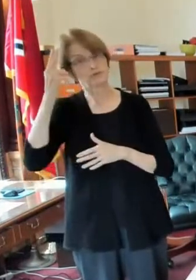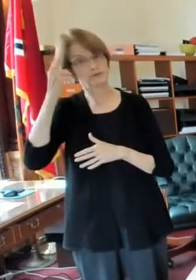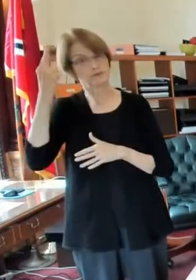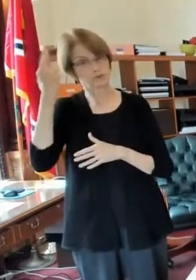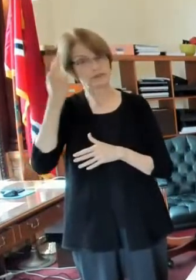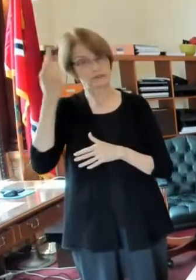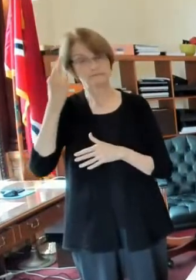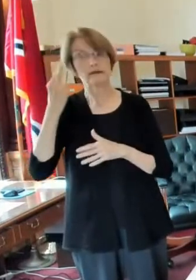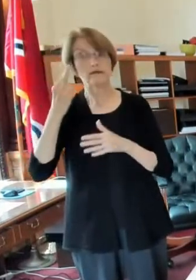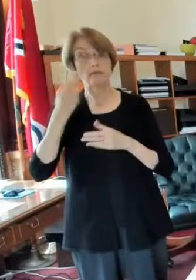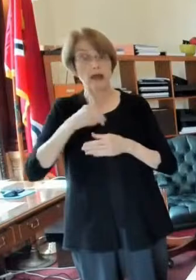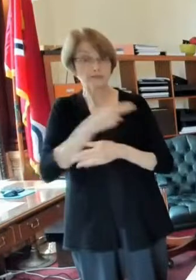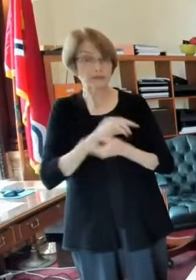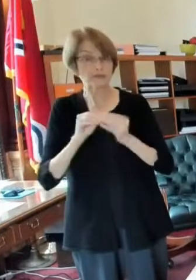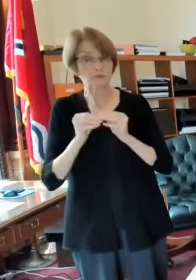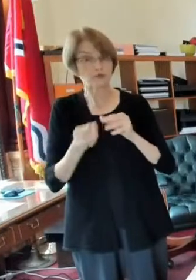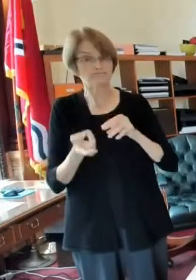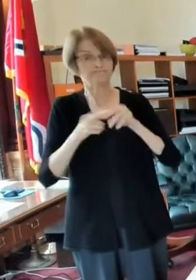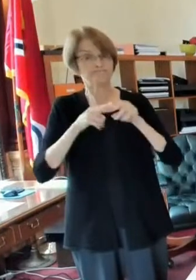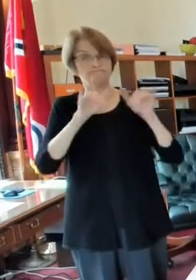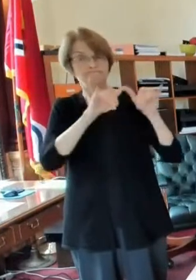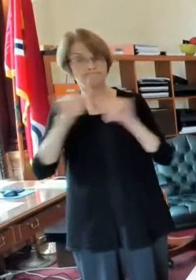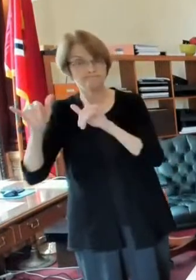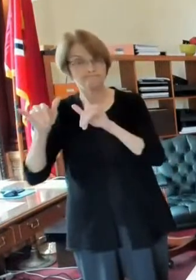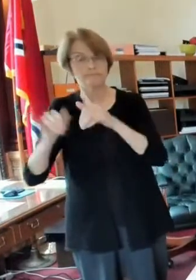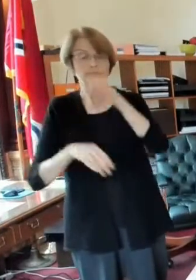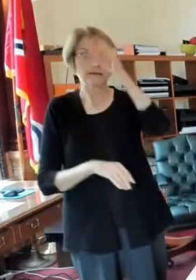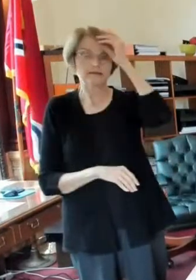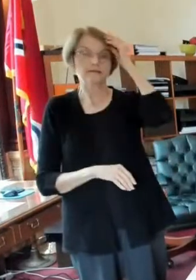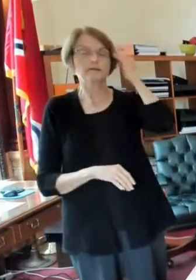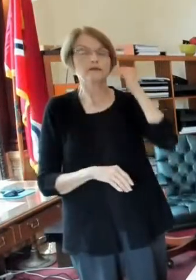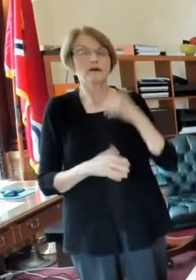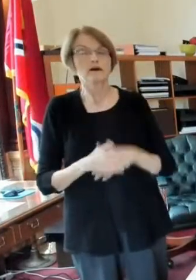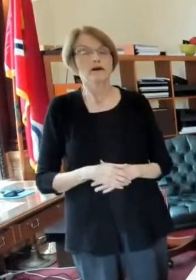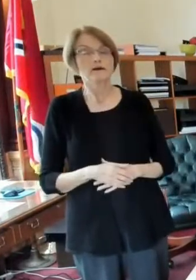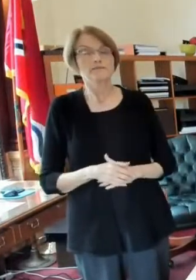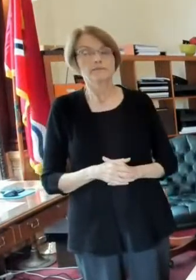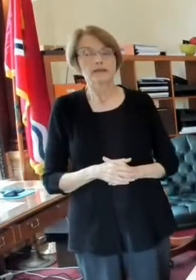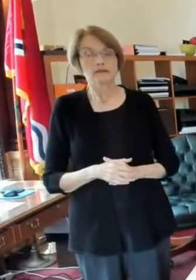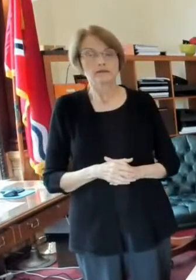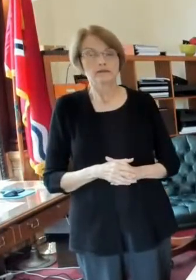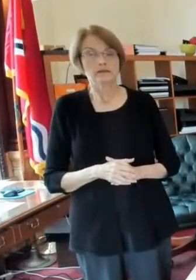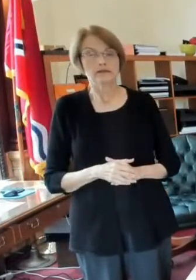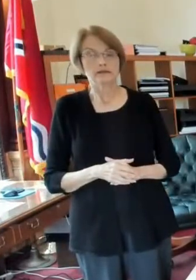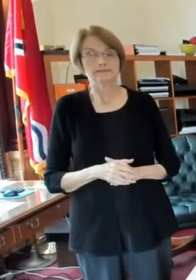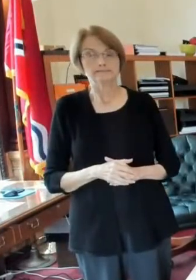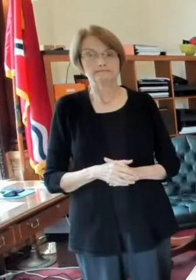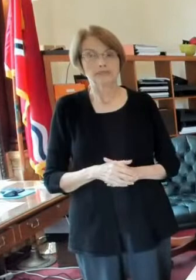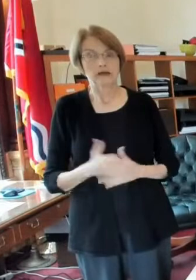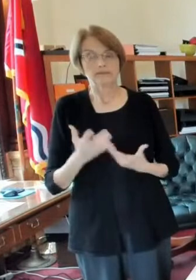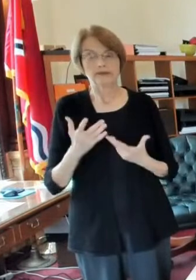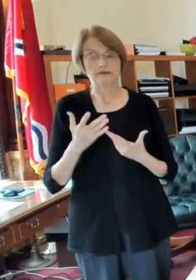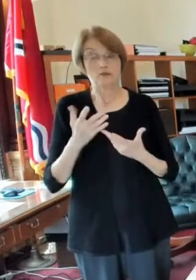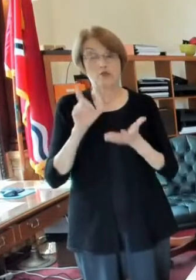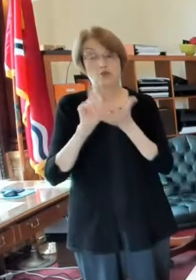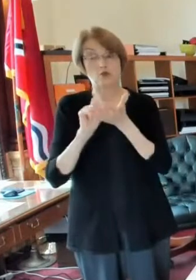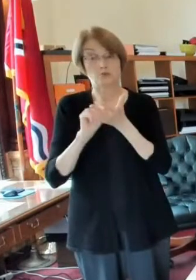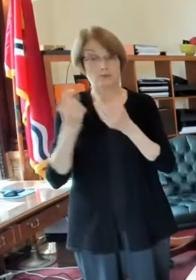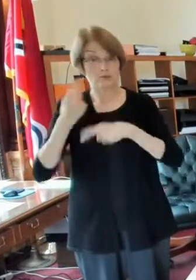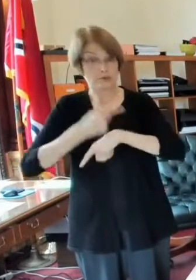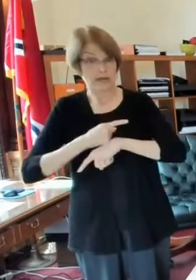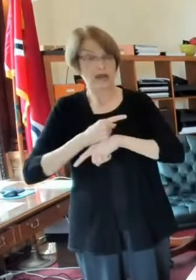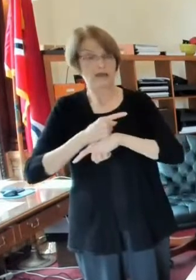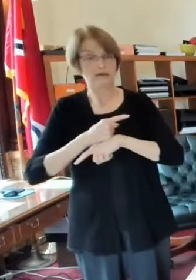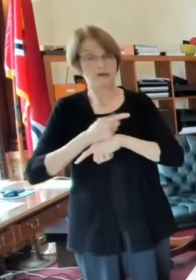um you all probably saw it was the front page of the newspaper today